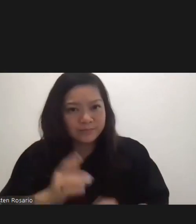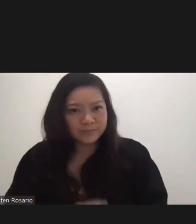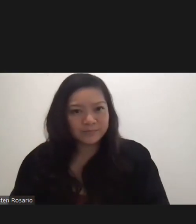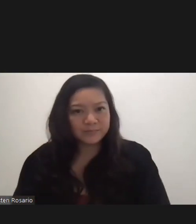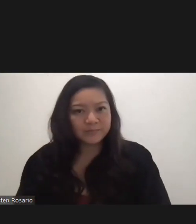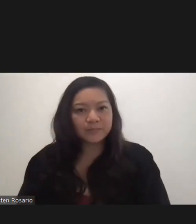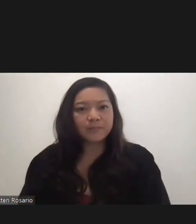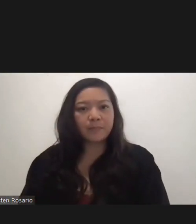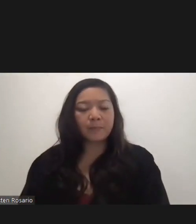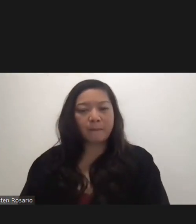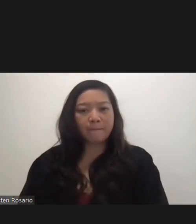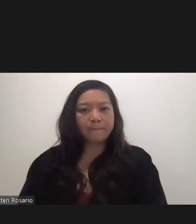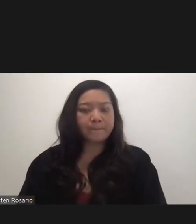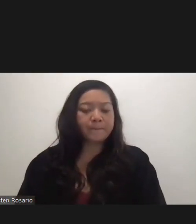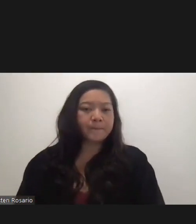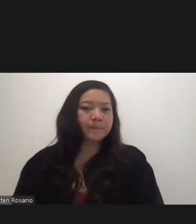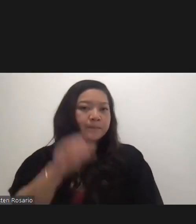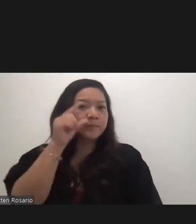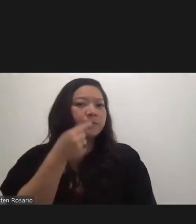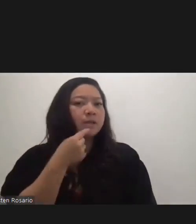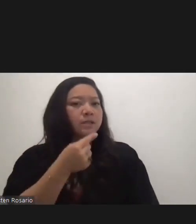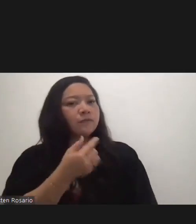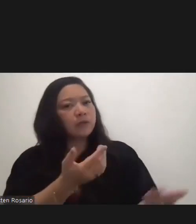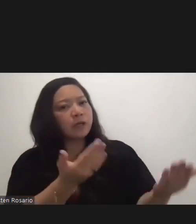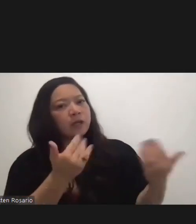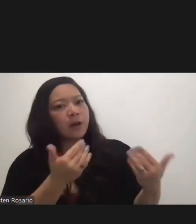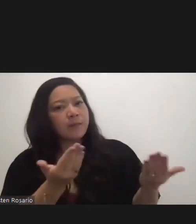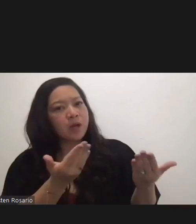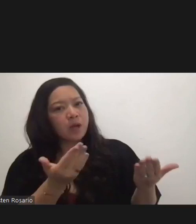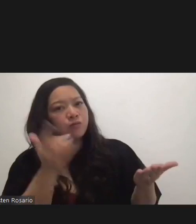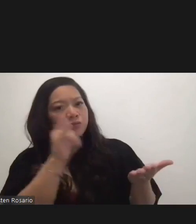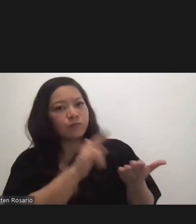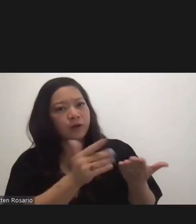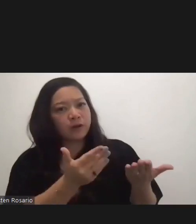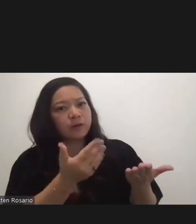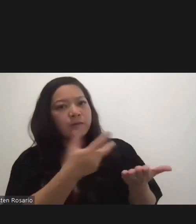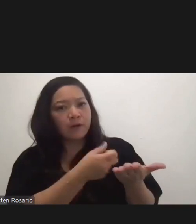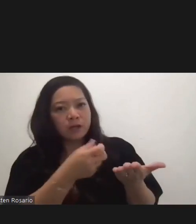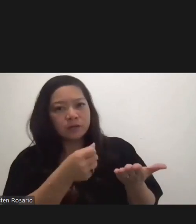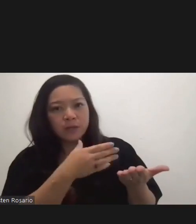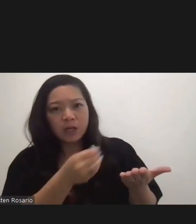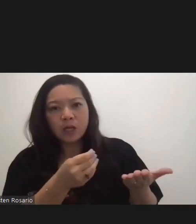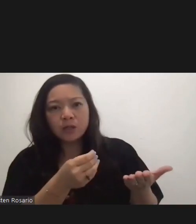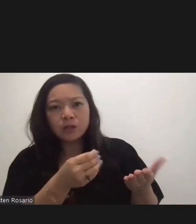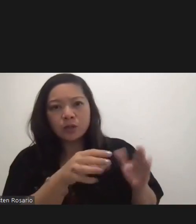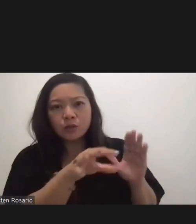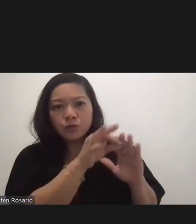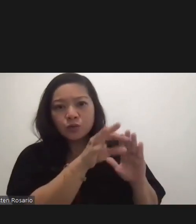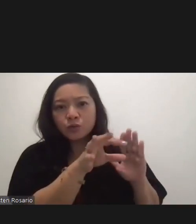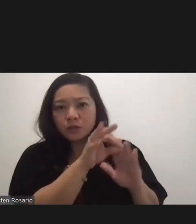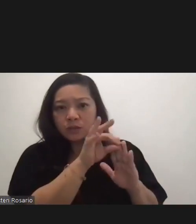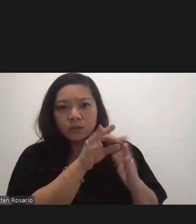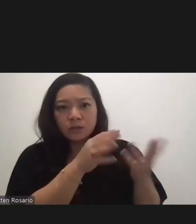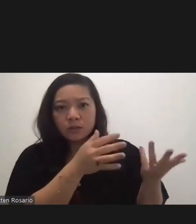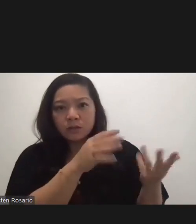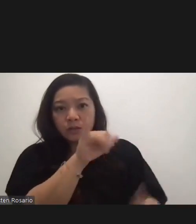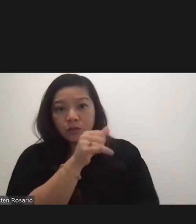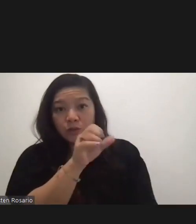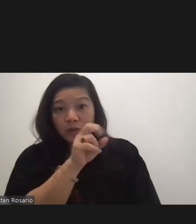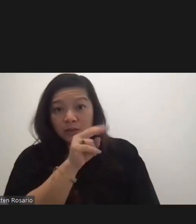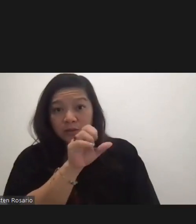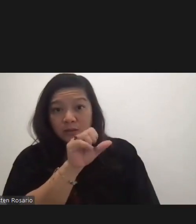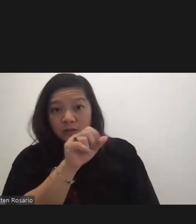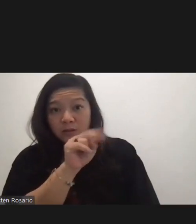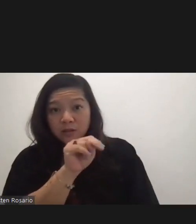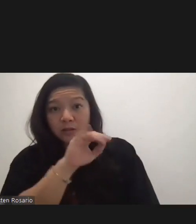Well, you know, if they come to be vaccinated here and they choose Johnson & Johnson, that's what we